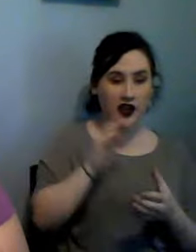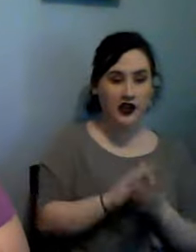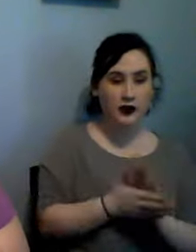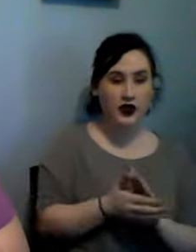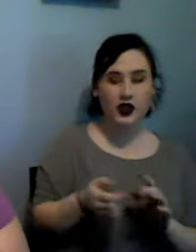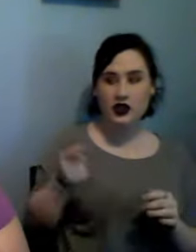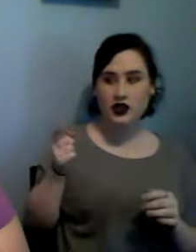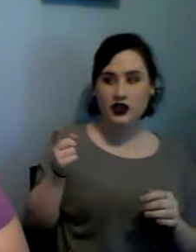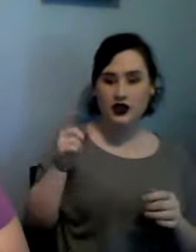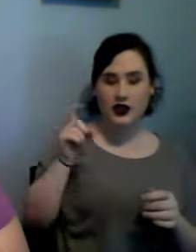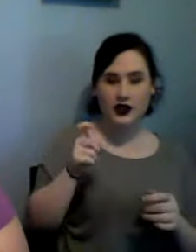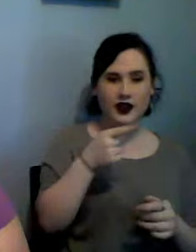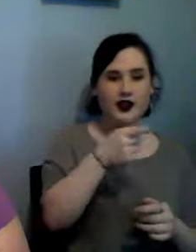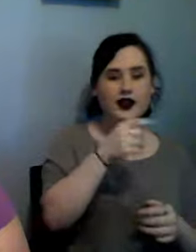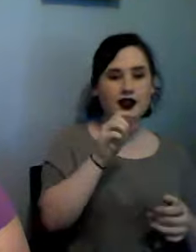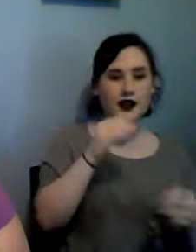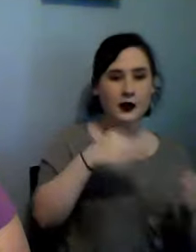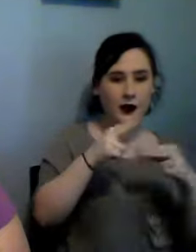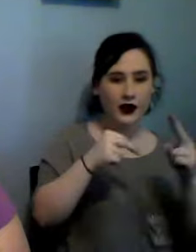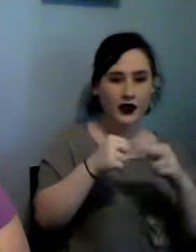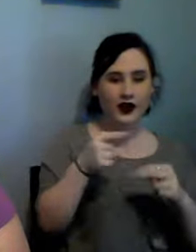with a walkway so I will not get wet